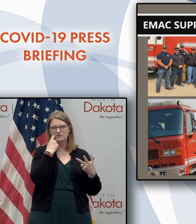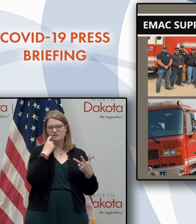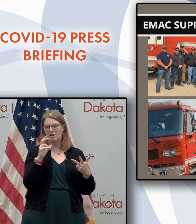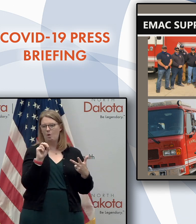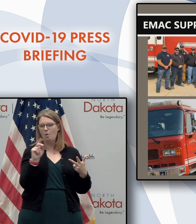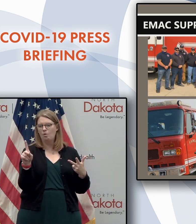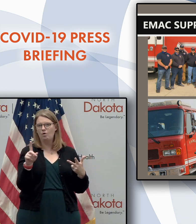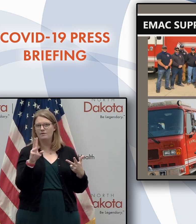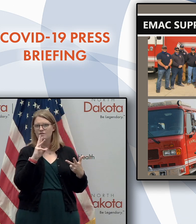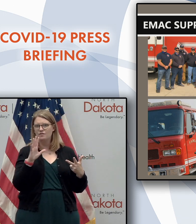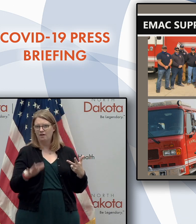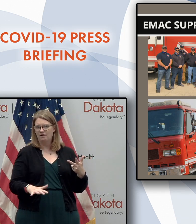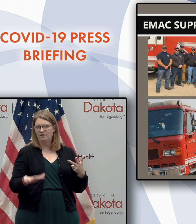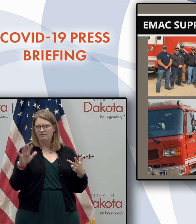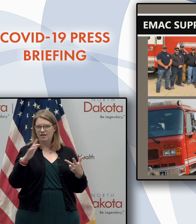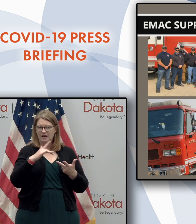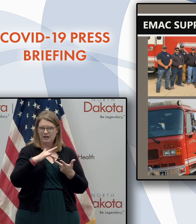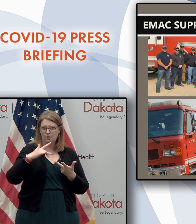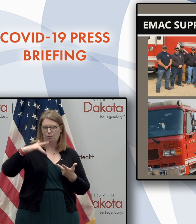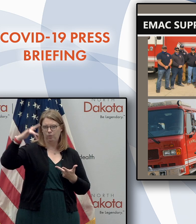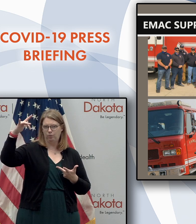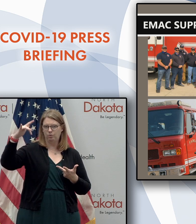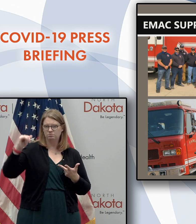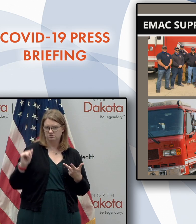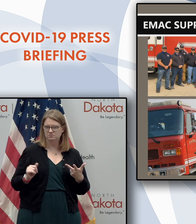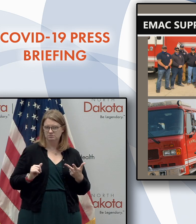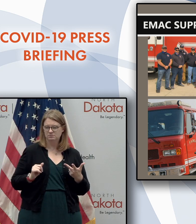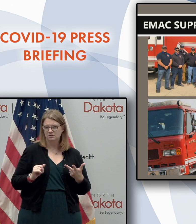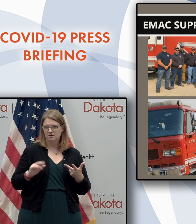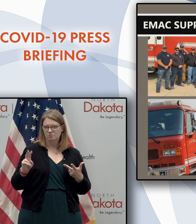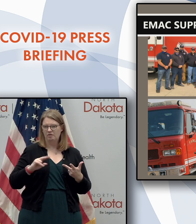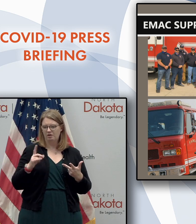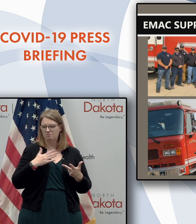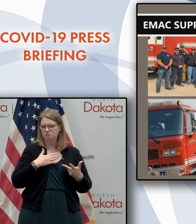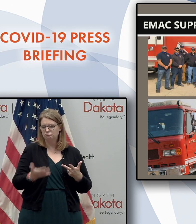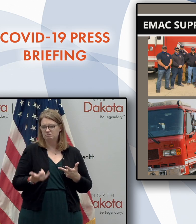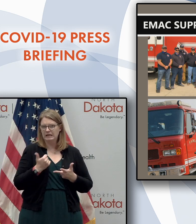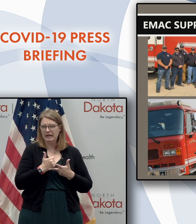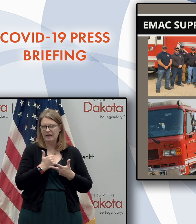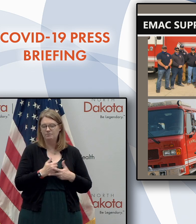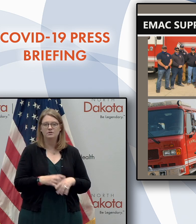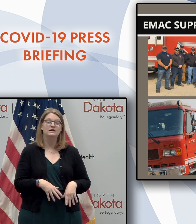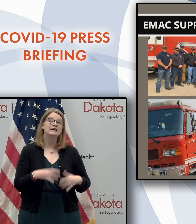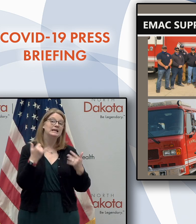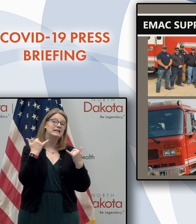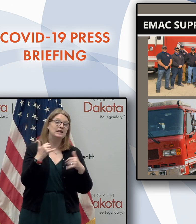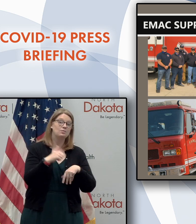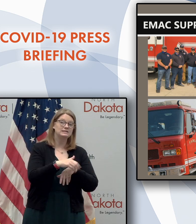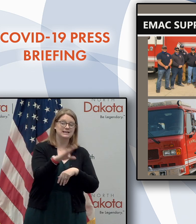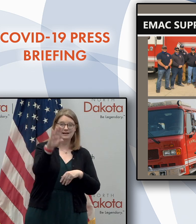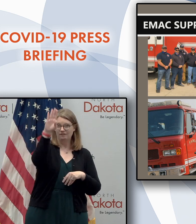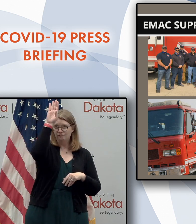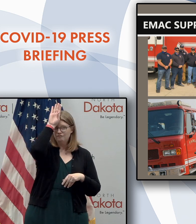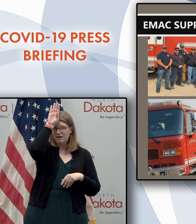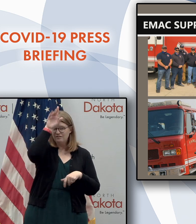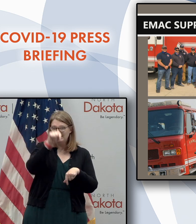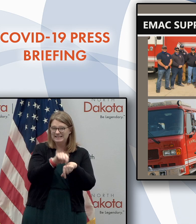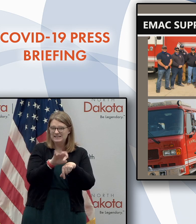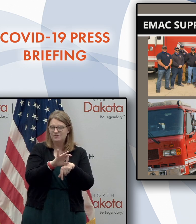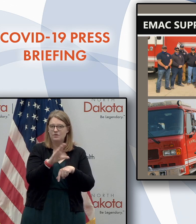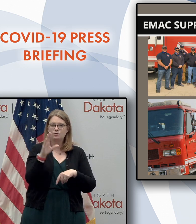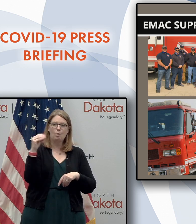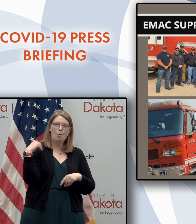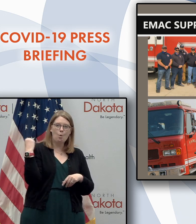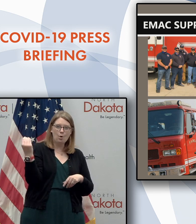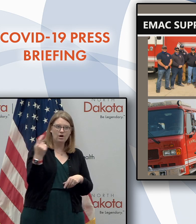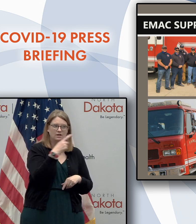last year for flooding and tornadoes. Those are just a few of the examples. But now, we're sending a firefighter task force to Oregon. State